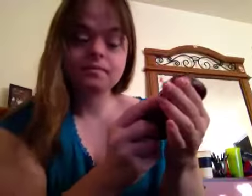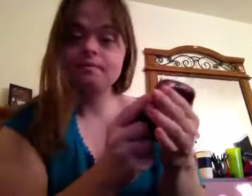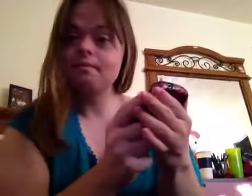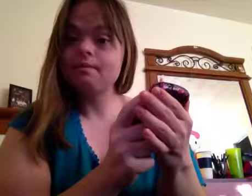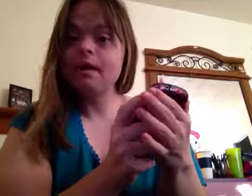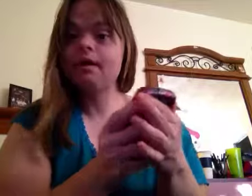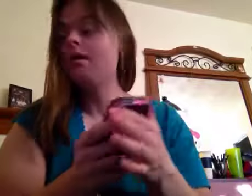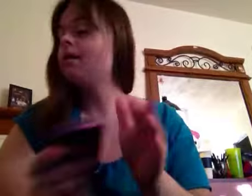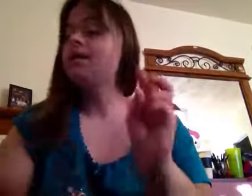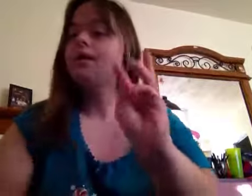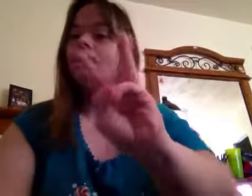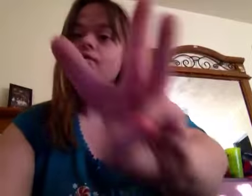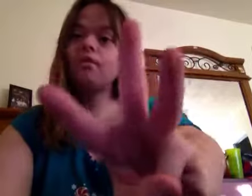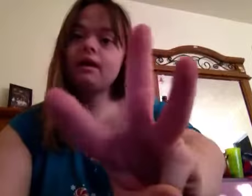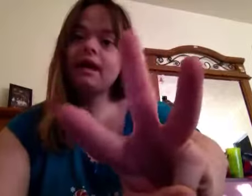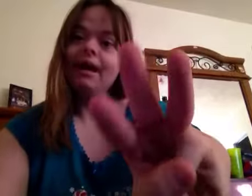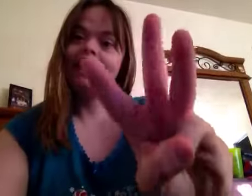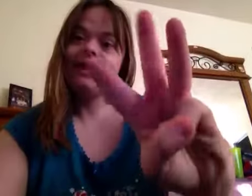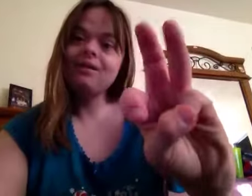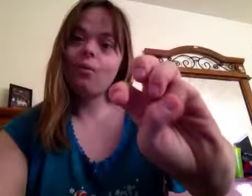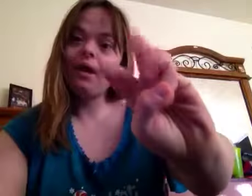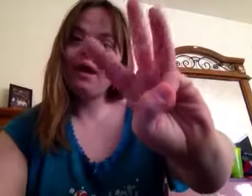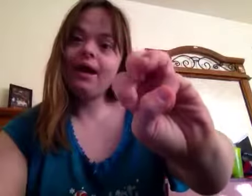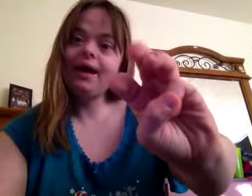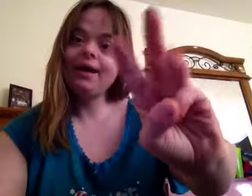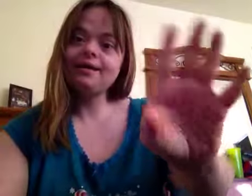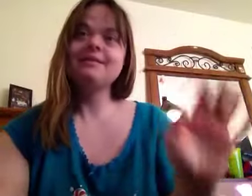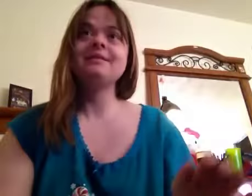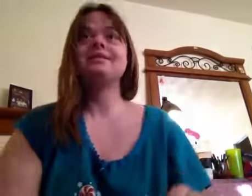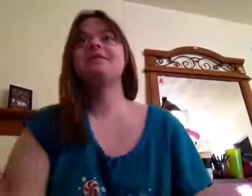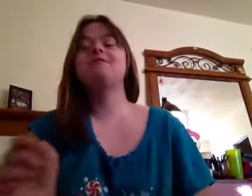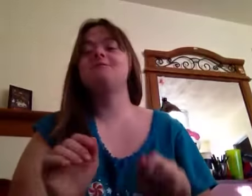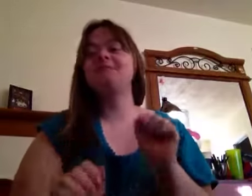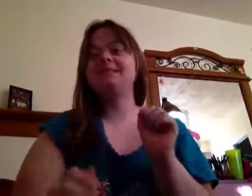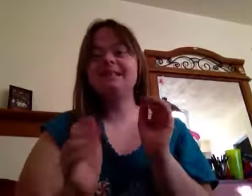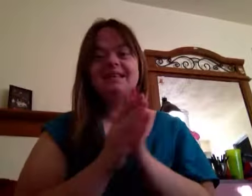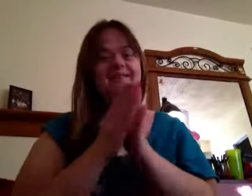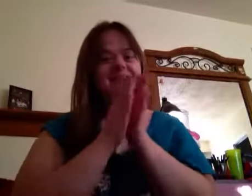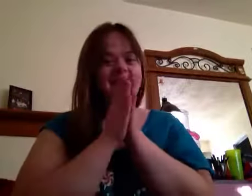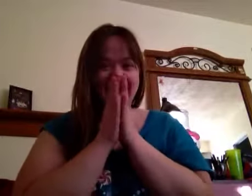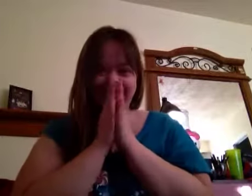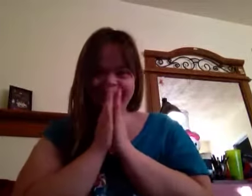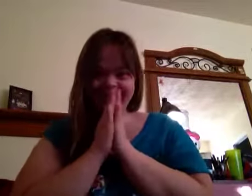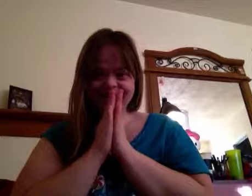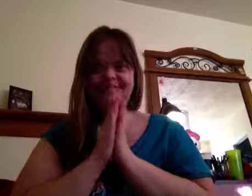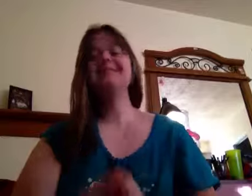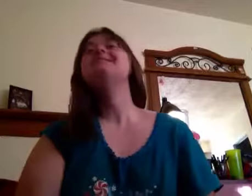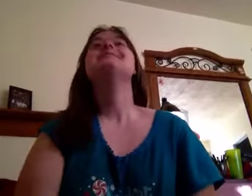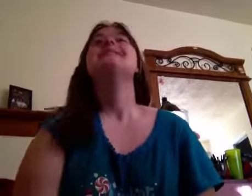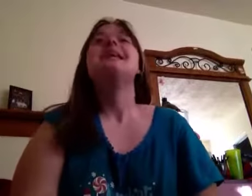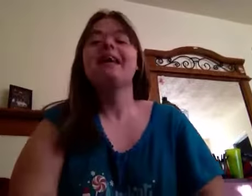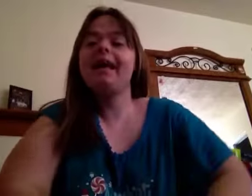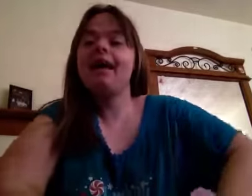Yeah. Yeah. Three days away to Christmas Eve. Yay! And